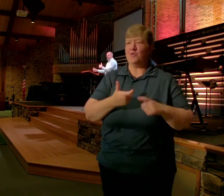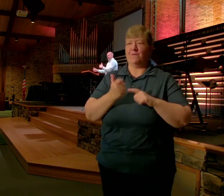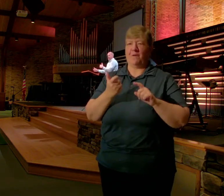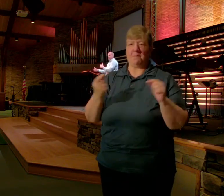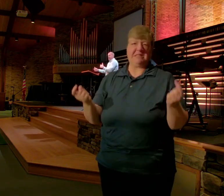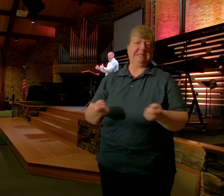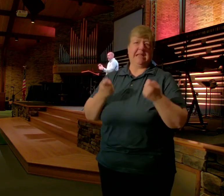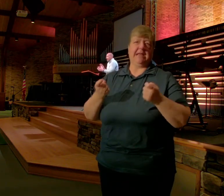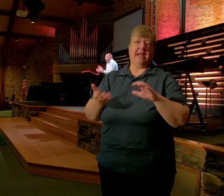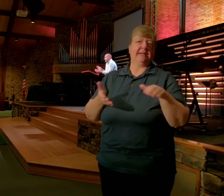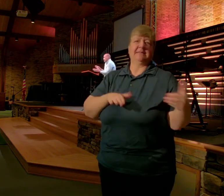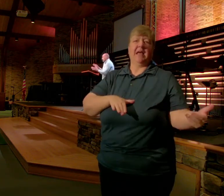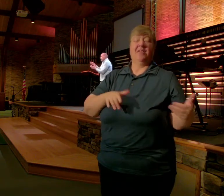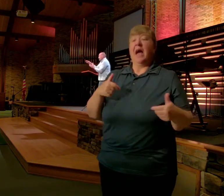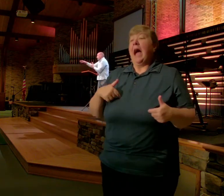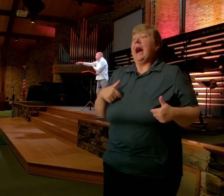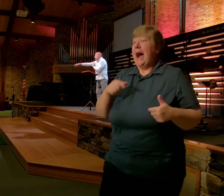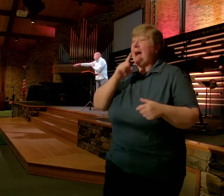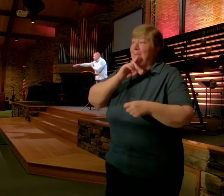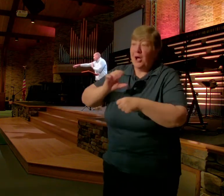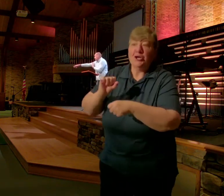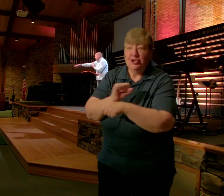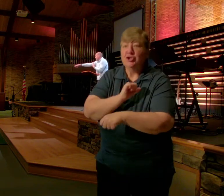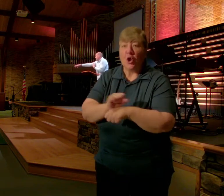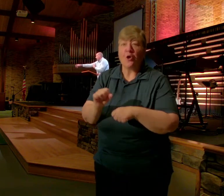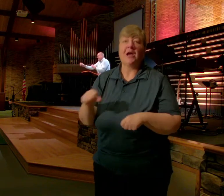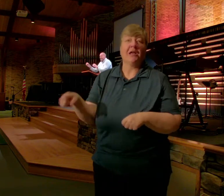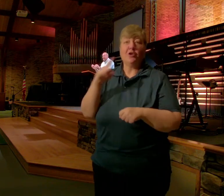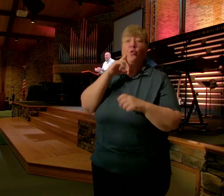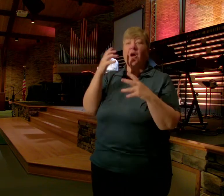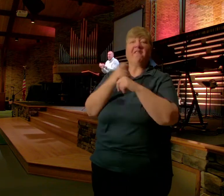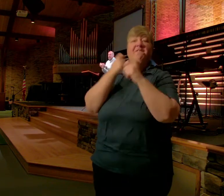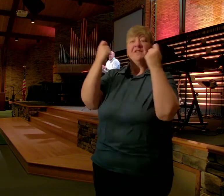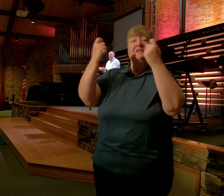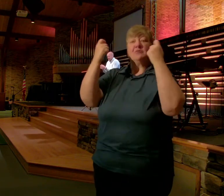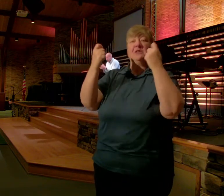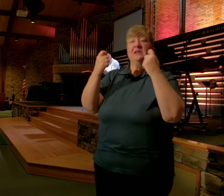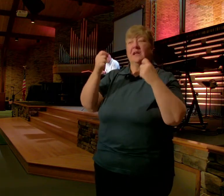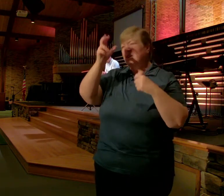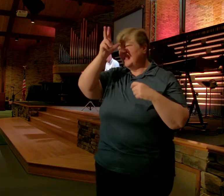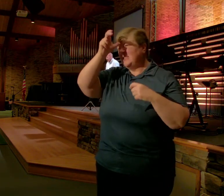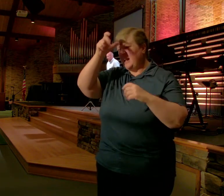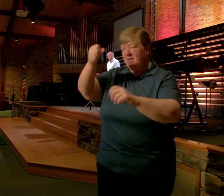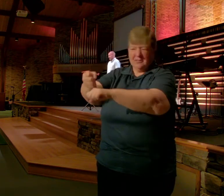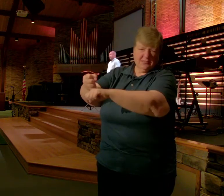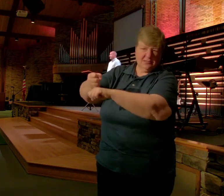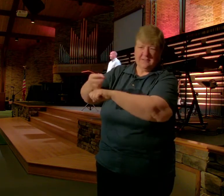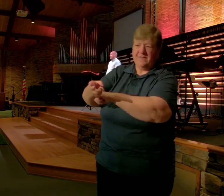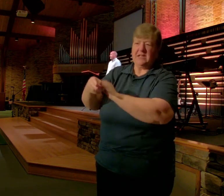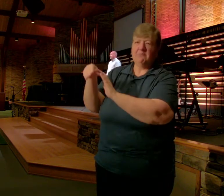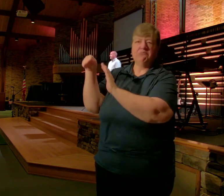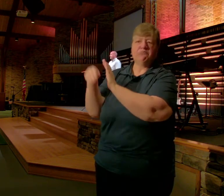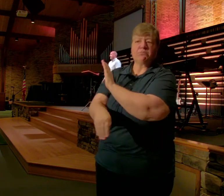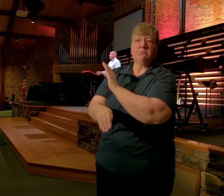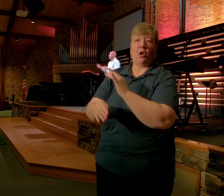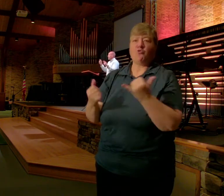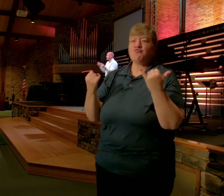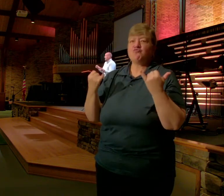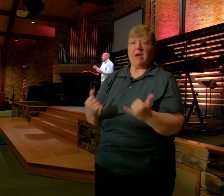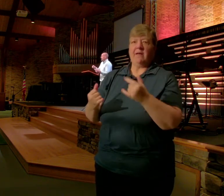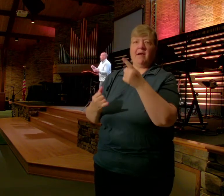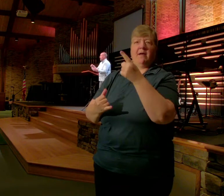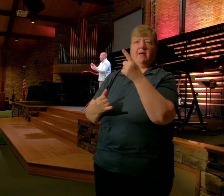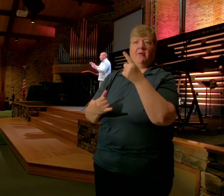I'm Actually Assuring You Victory And Satan's Demise Right now And the